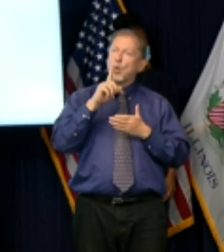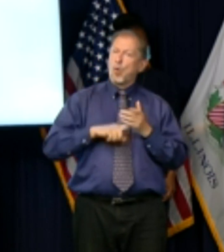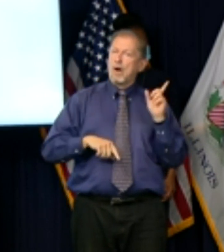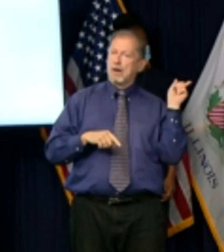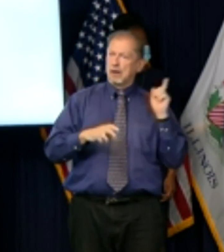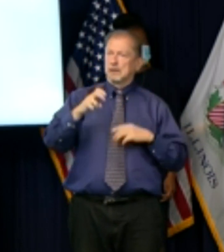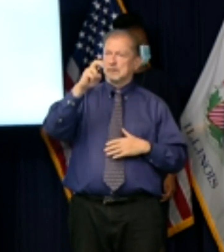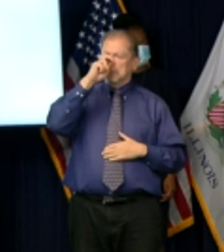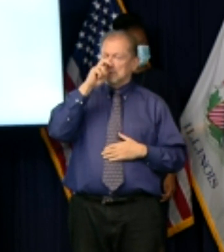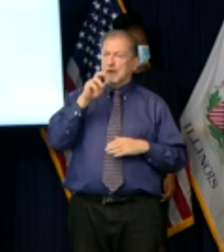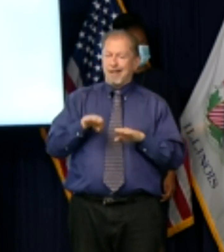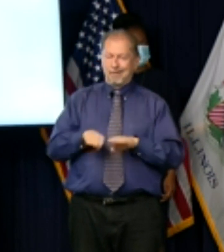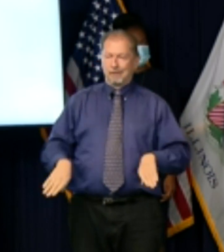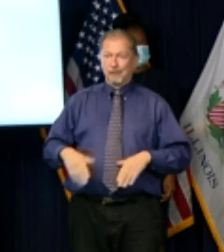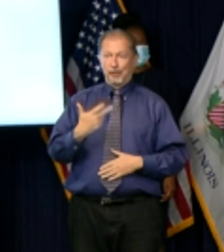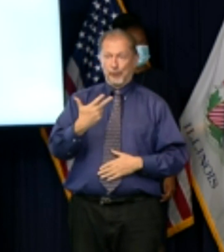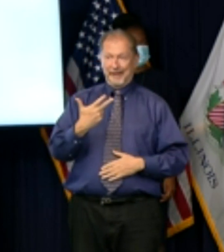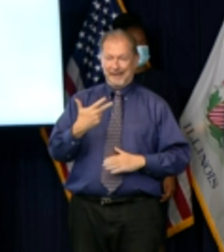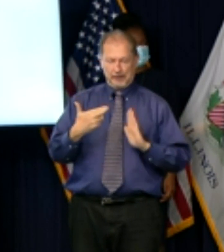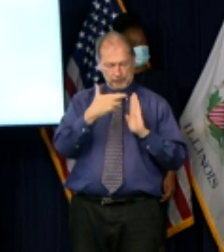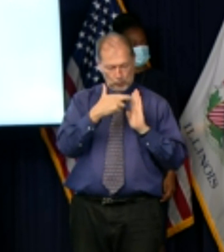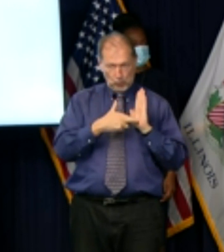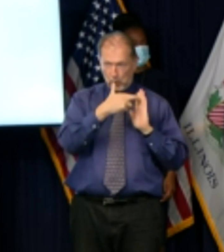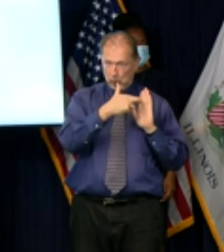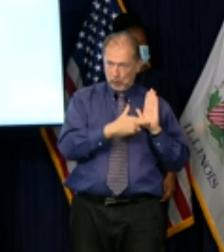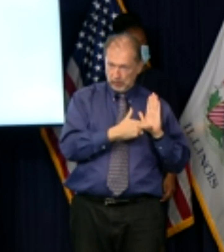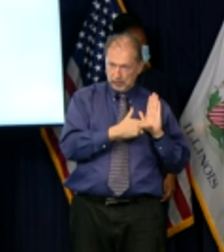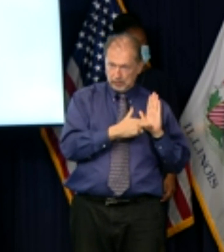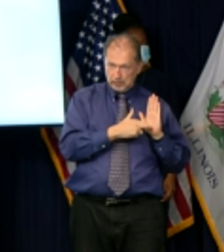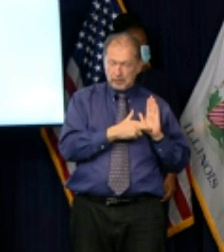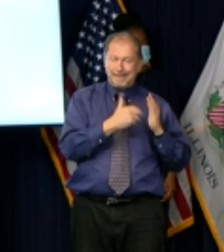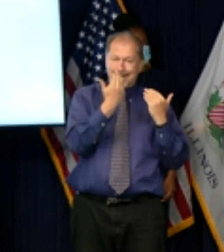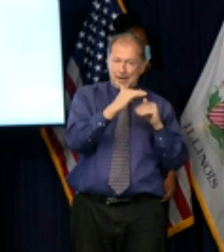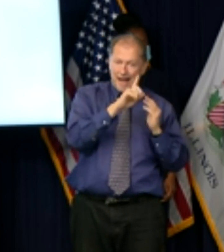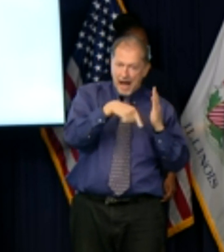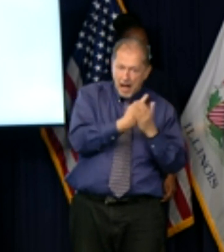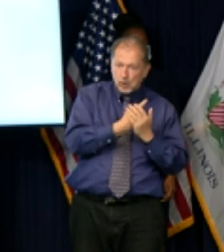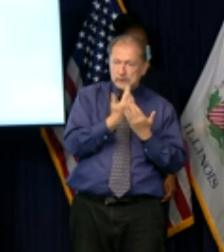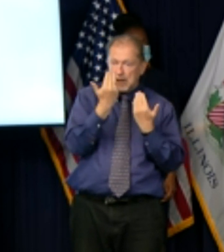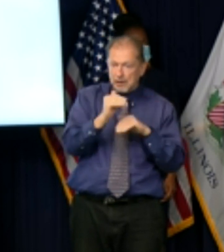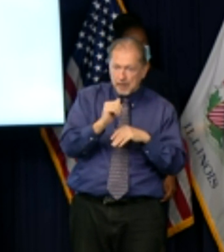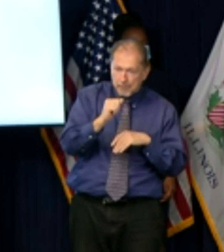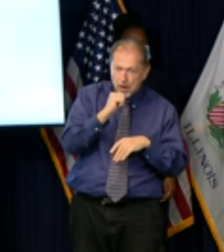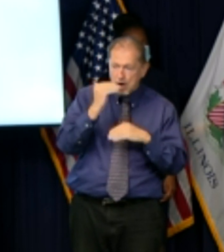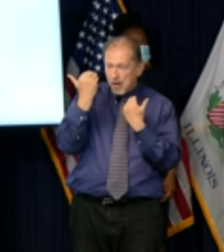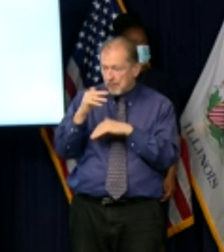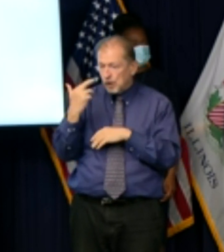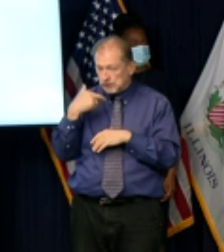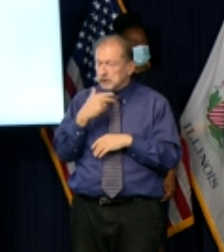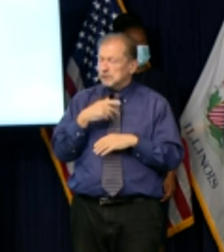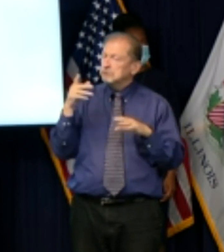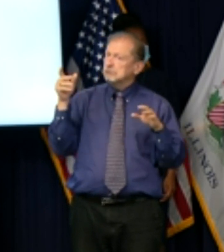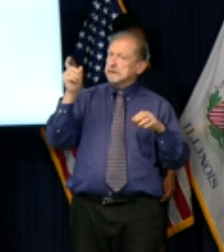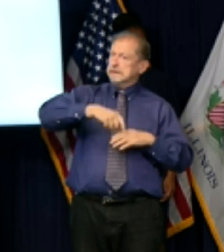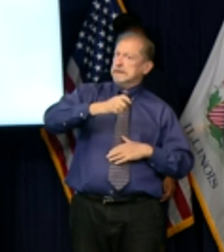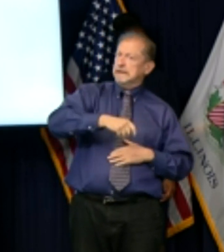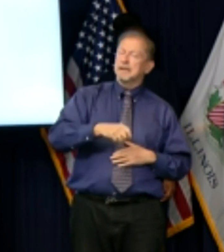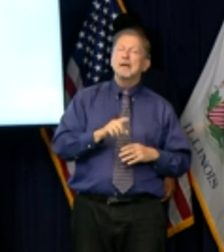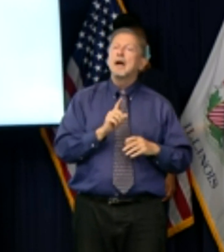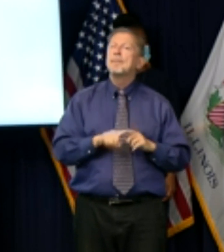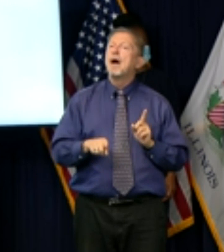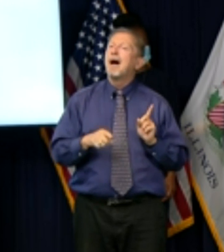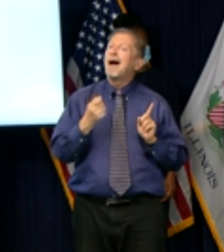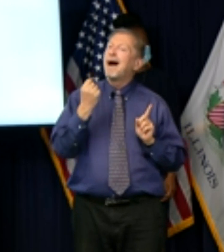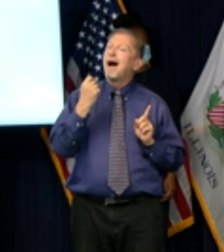measures that the governor has announced are absolutely needed but the governor can only help modify our public